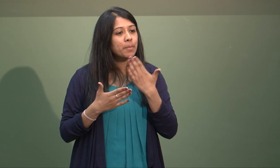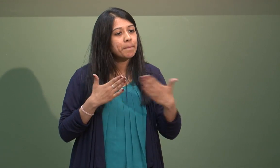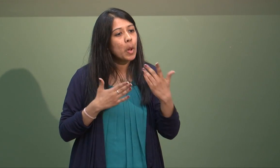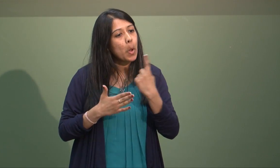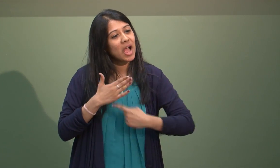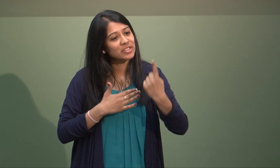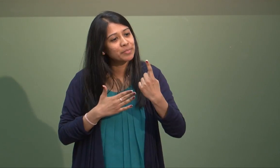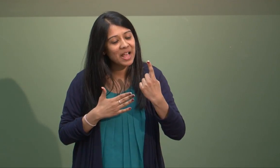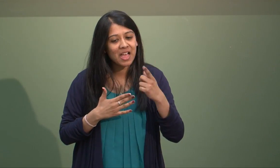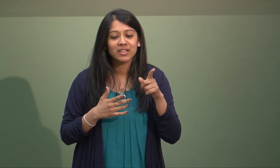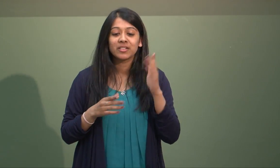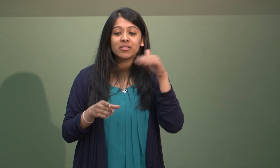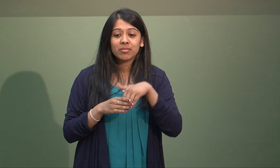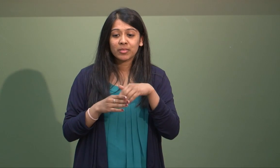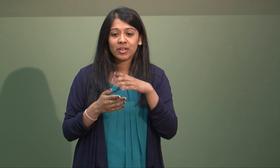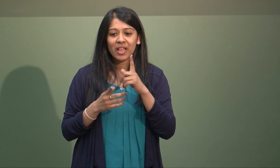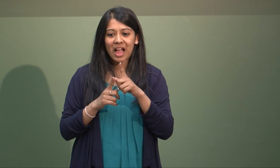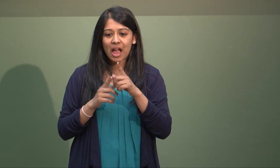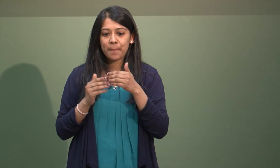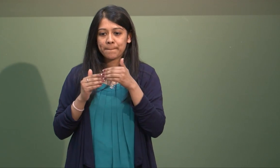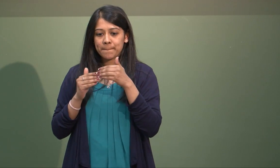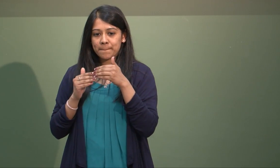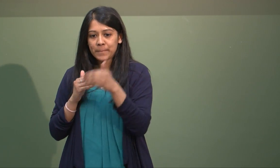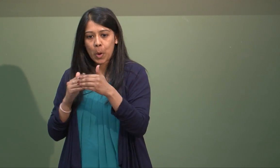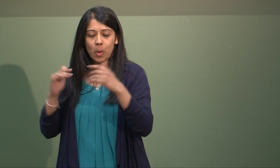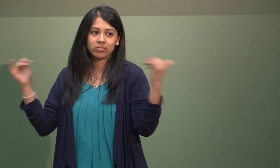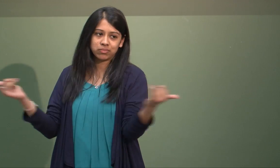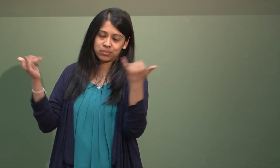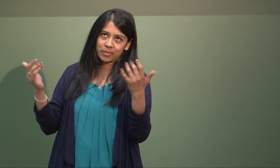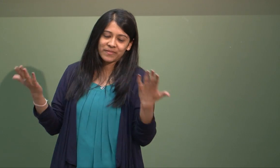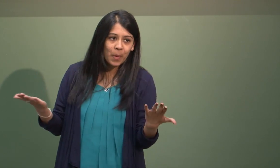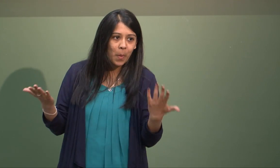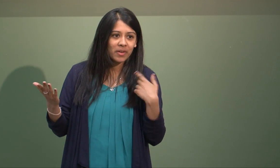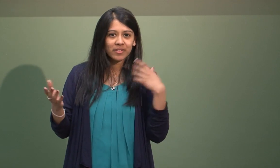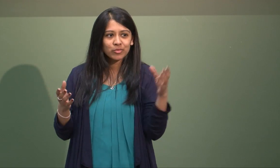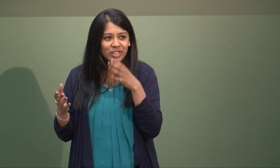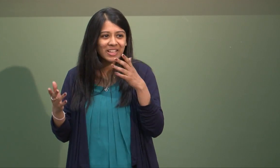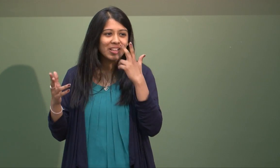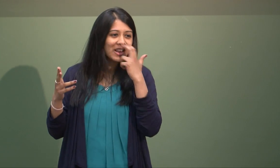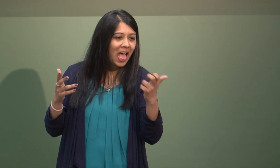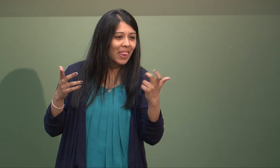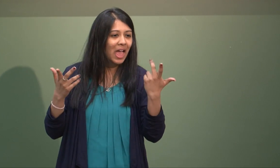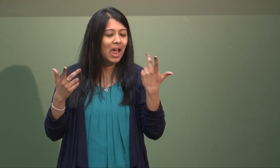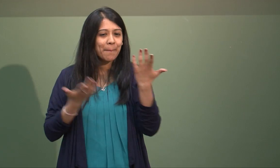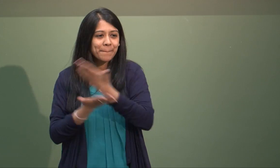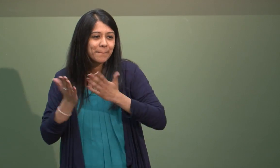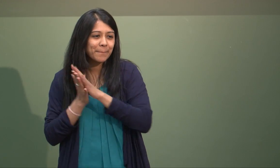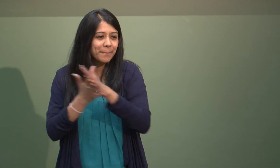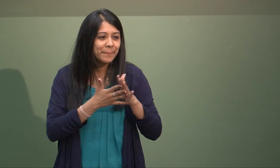from college, and growing to become more independent and getting involved in the social